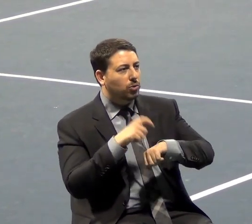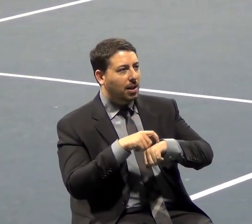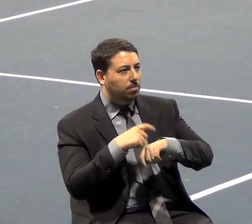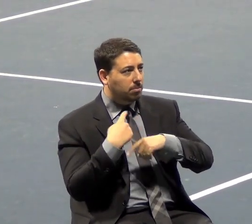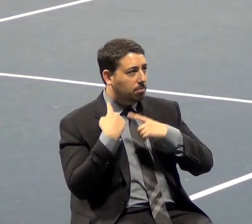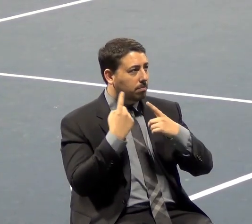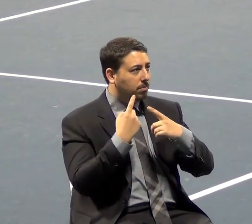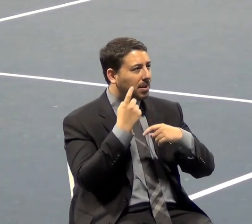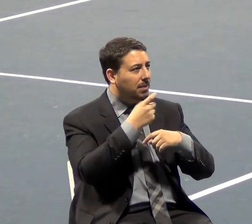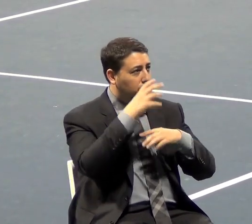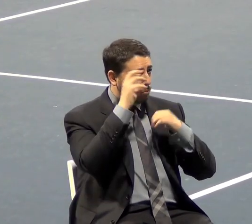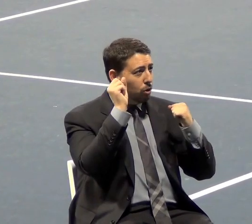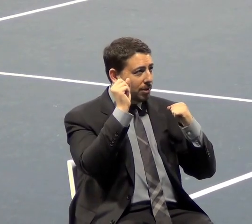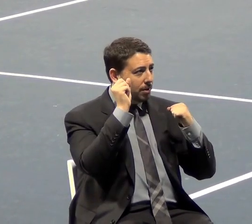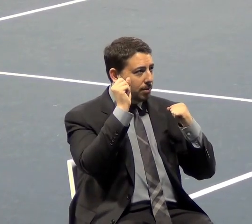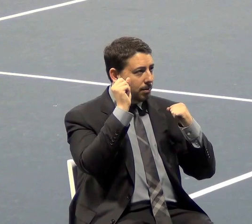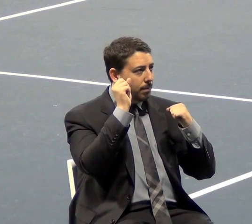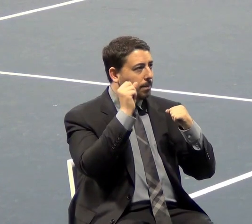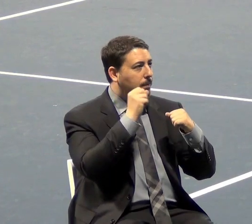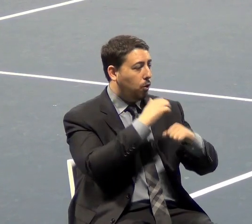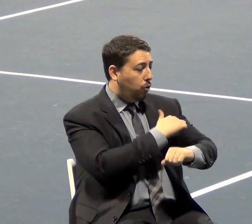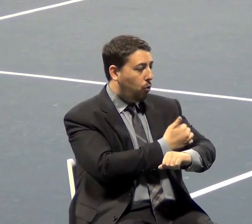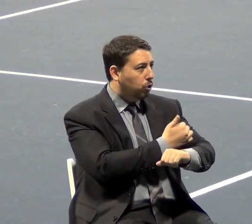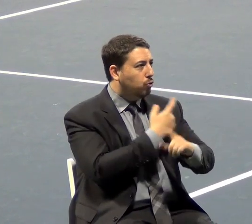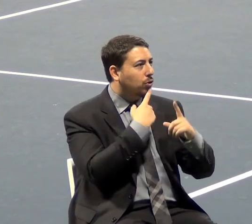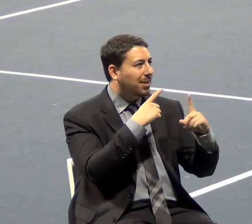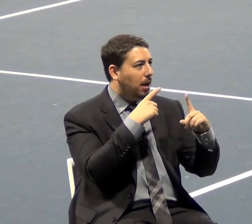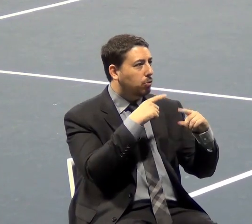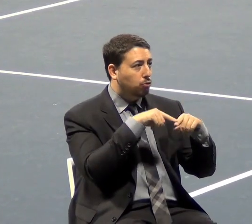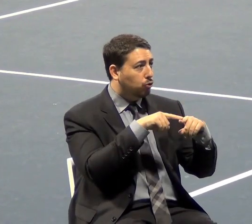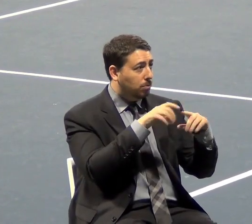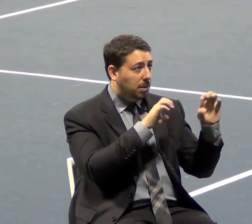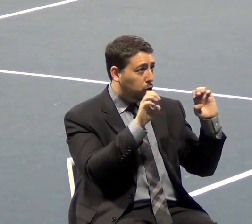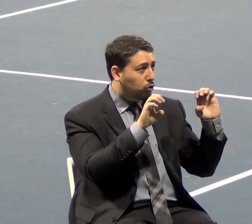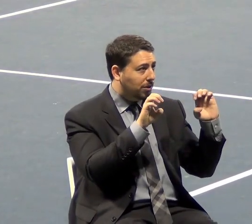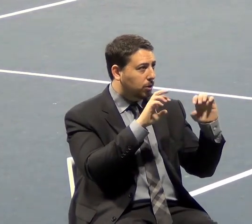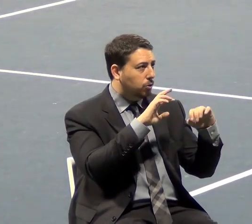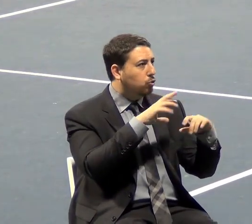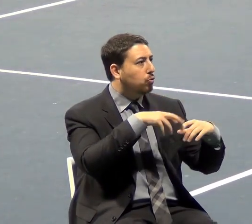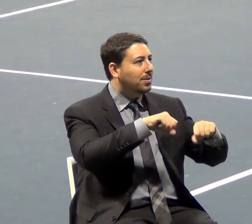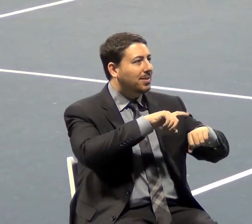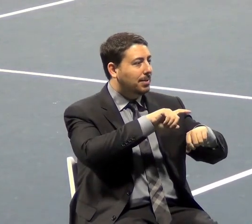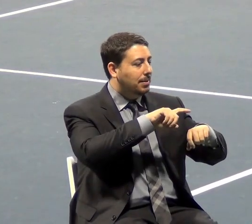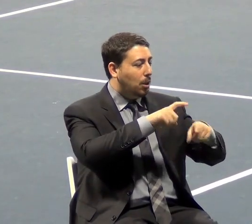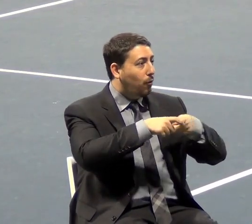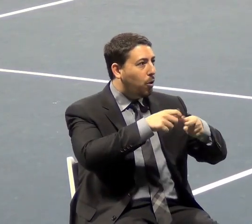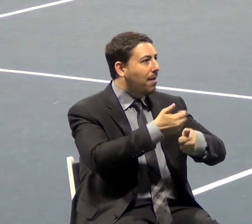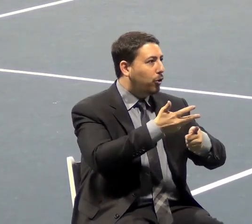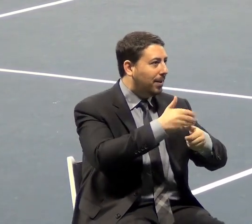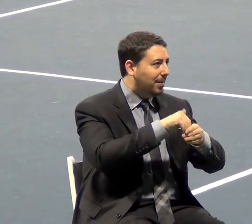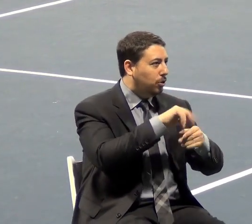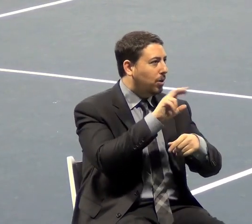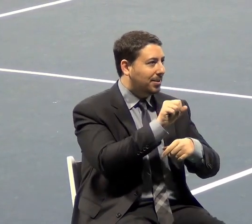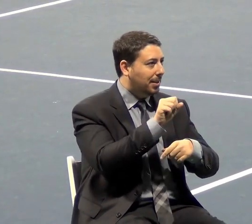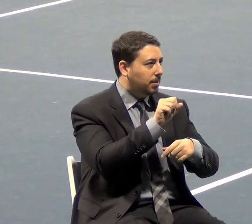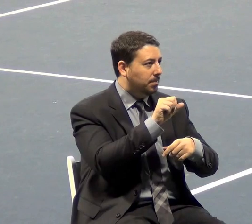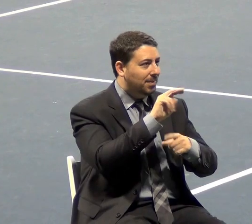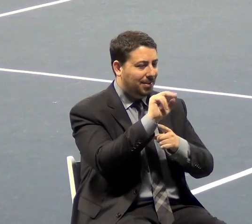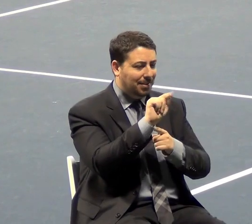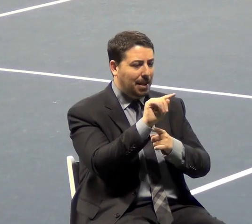the President to declare in an emergency in times of war to nationalize everything. It's a terrible, terrible piece of legislation. It's been